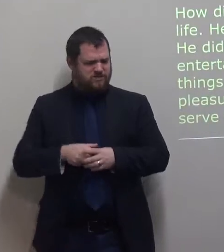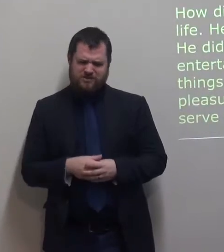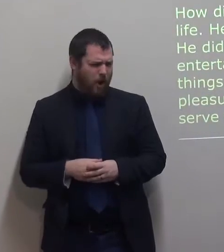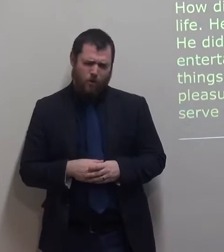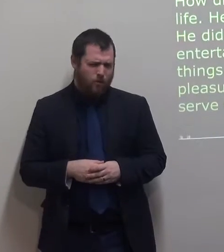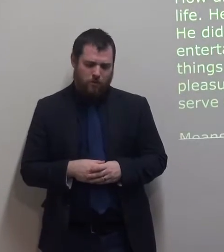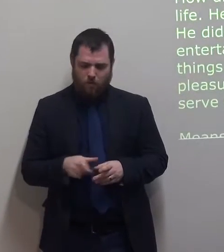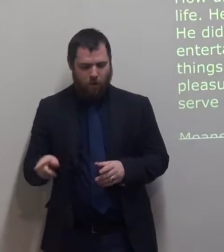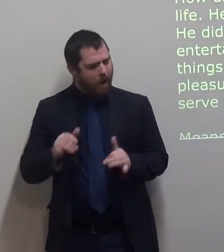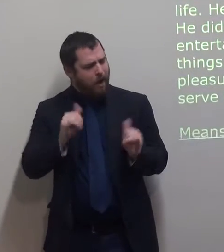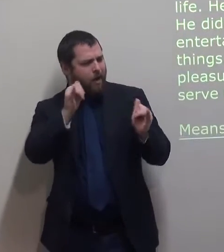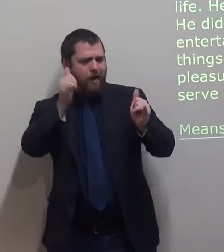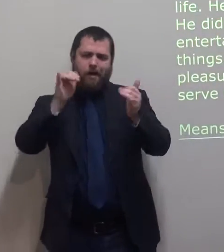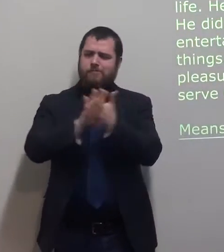entertainments and comfortable things.